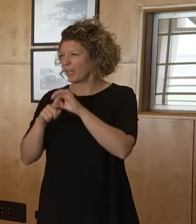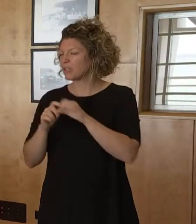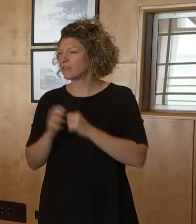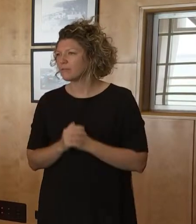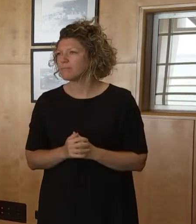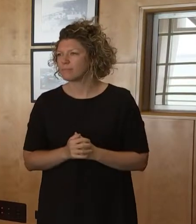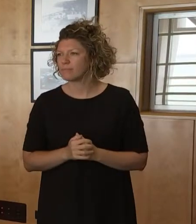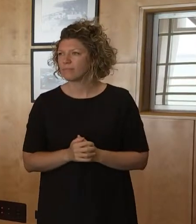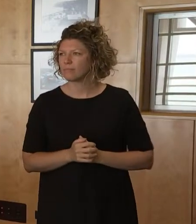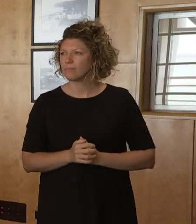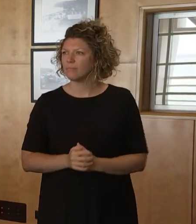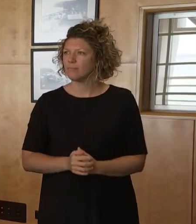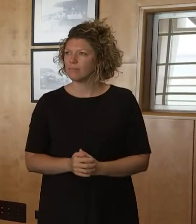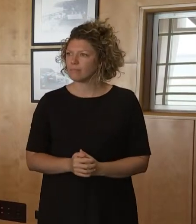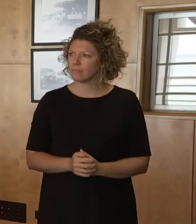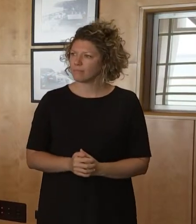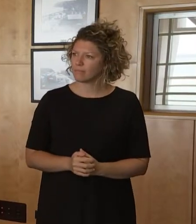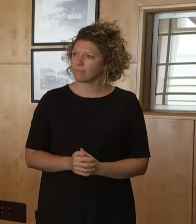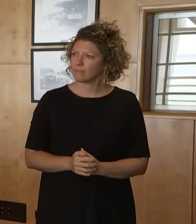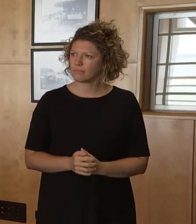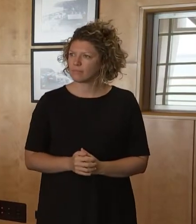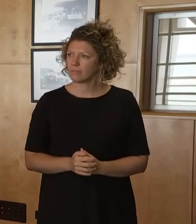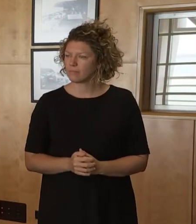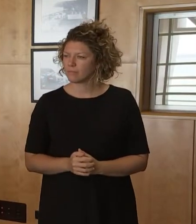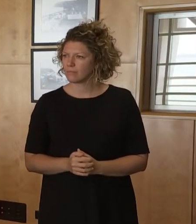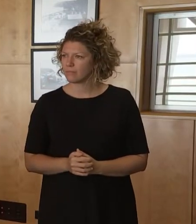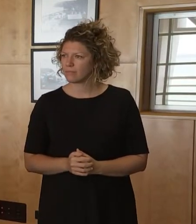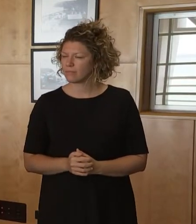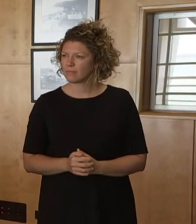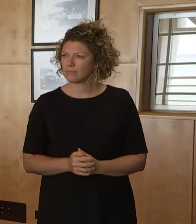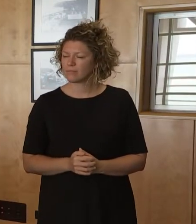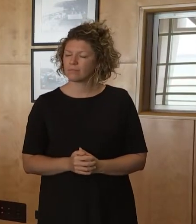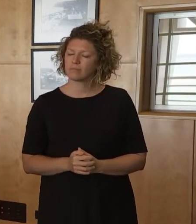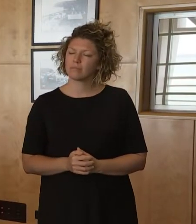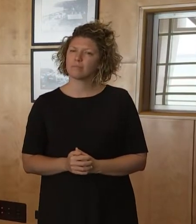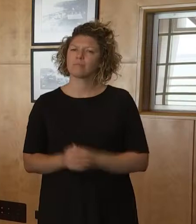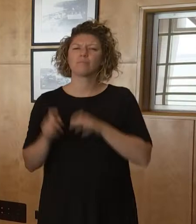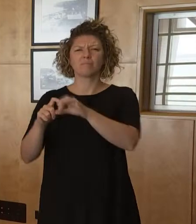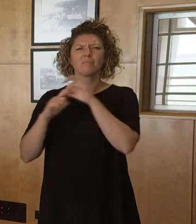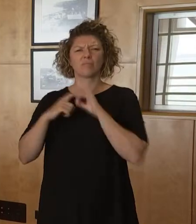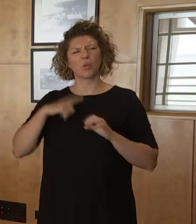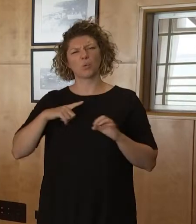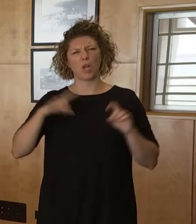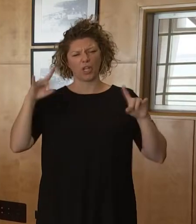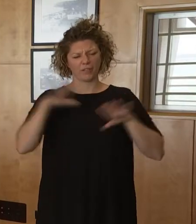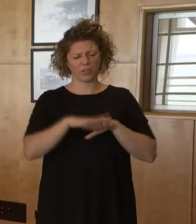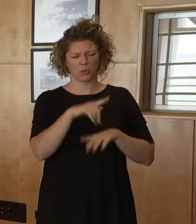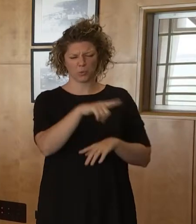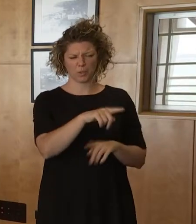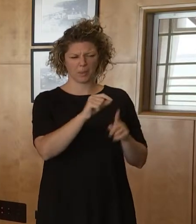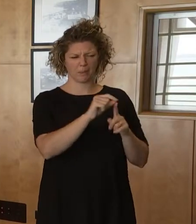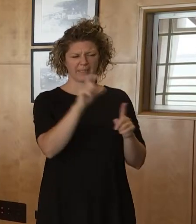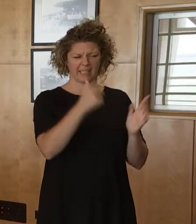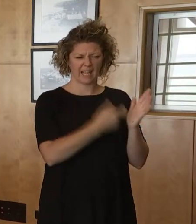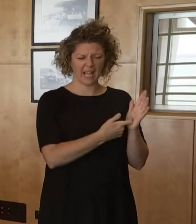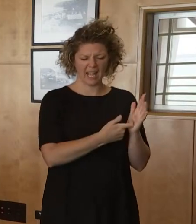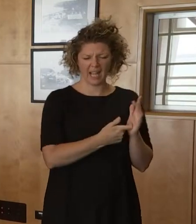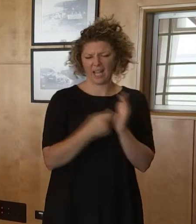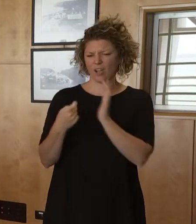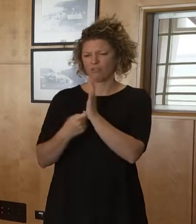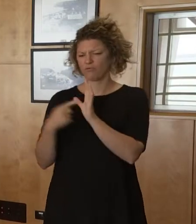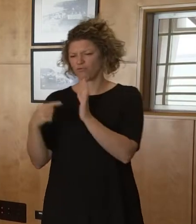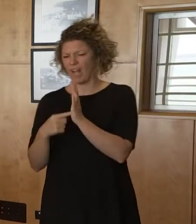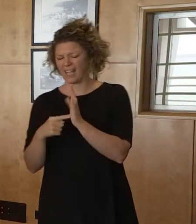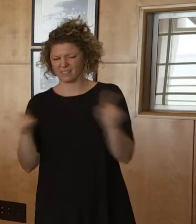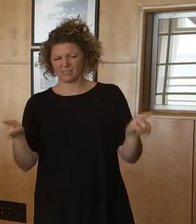idea, I'm still not really clear of why PCR tests is okay to be counted on Friday, when we get the result on Friday versus a Wednesday, and a rapid test,